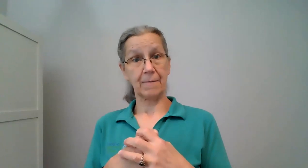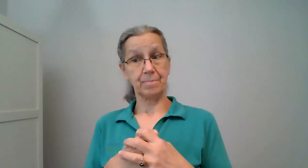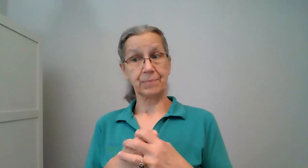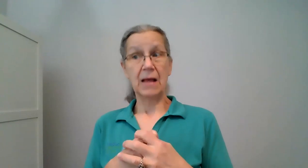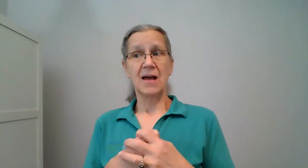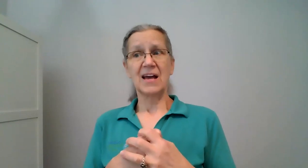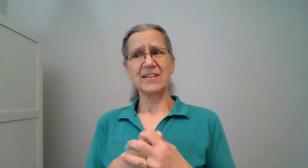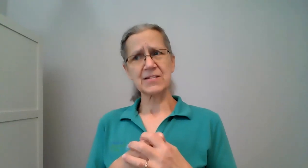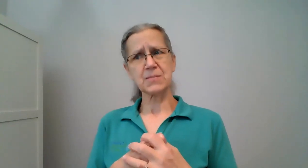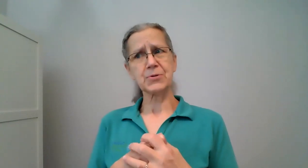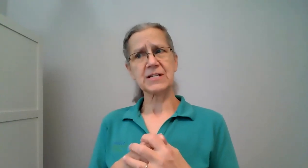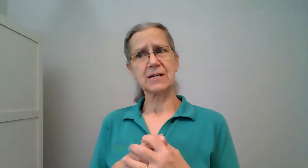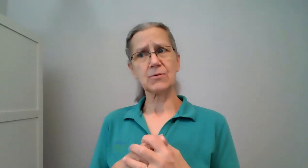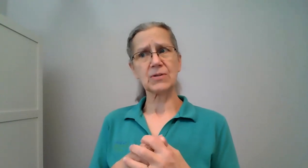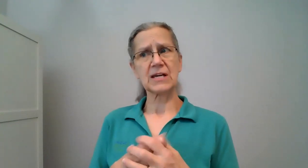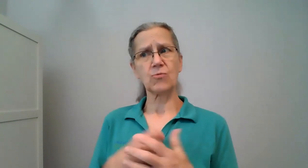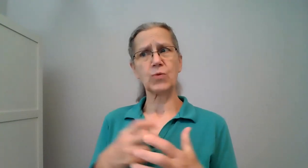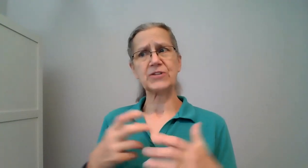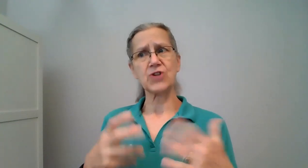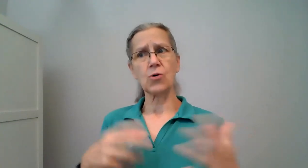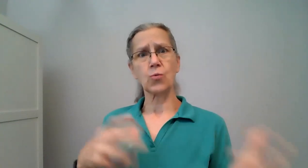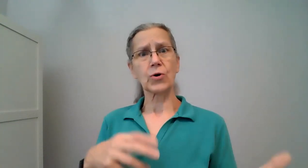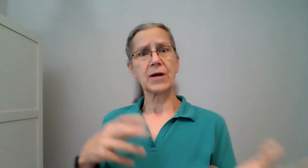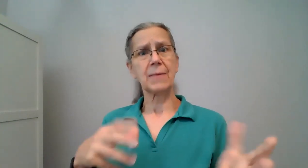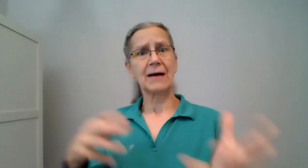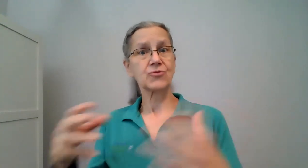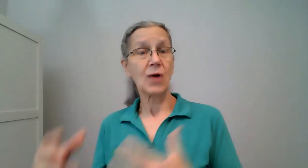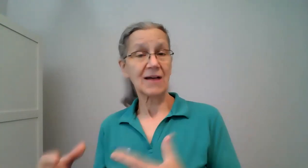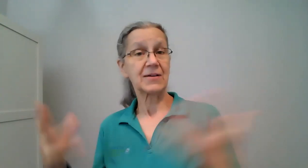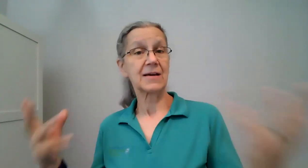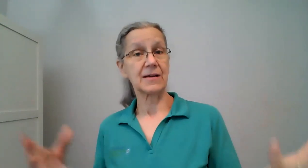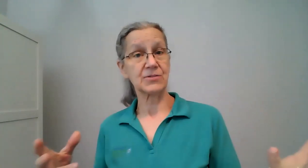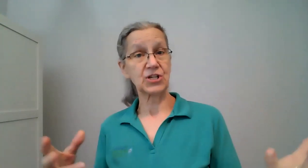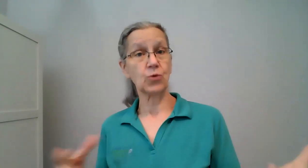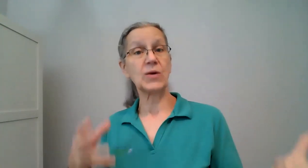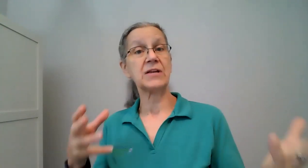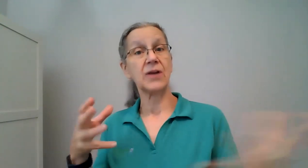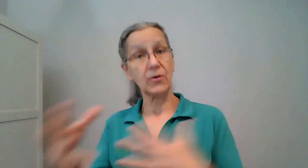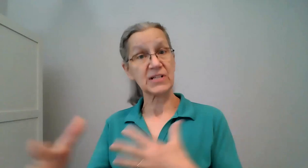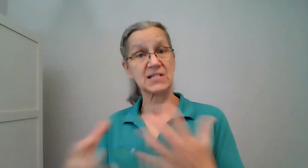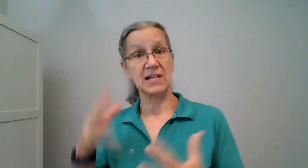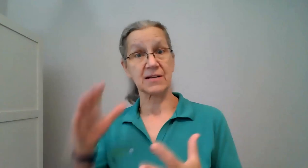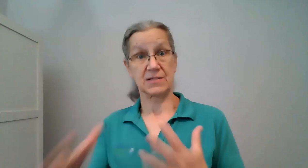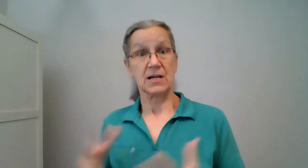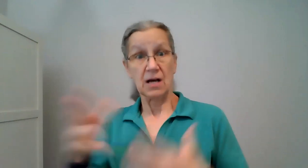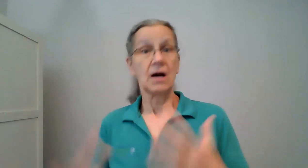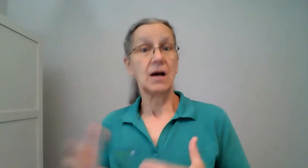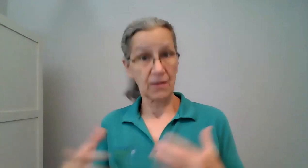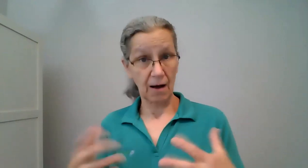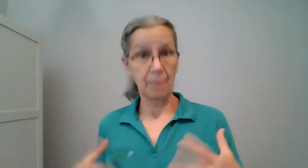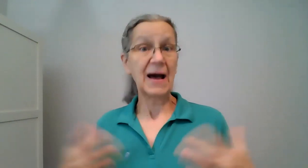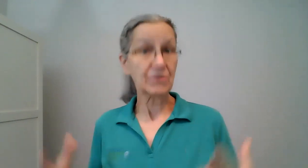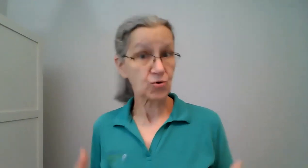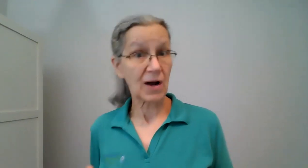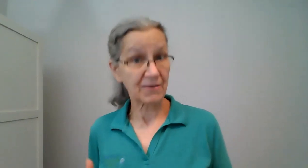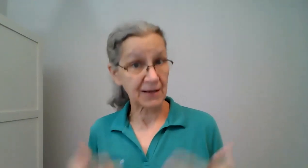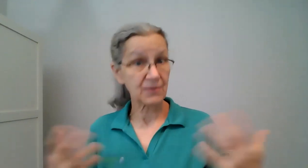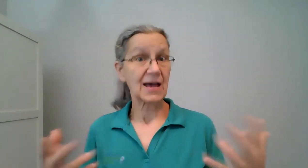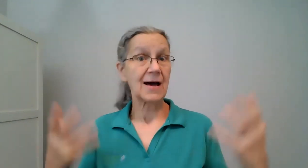and this is particularly we don't worry about driving until we notice things about driving that